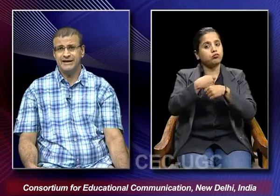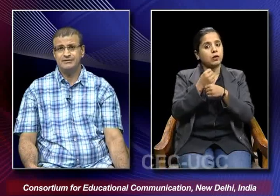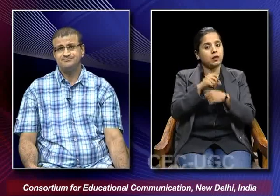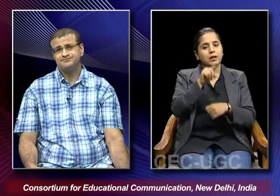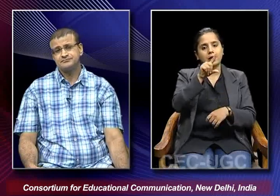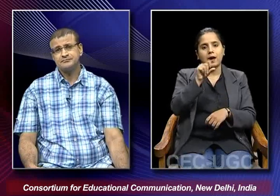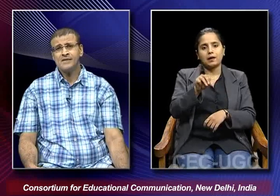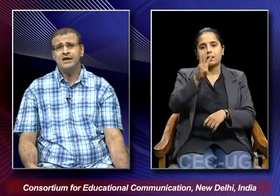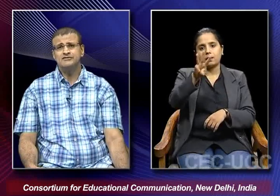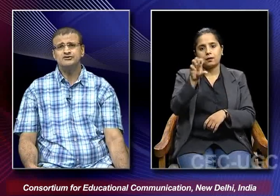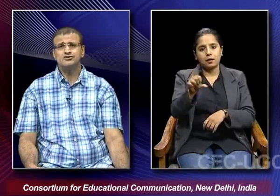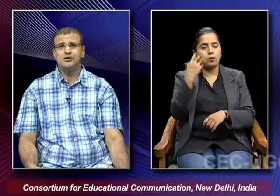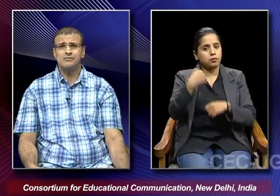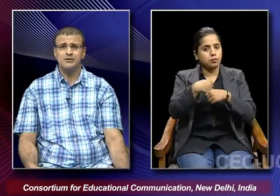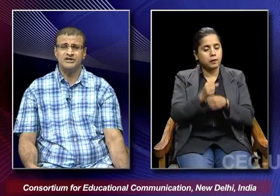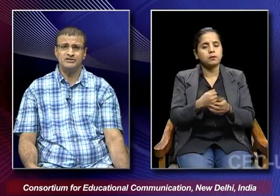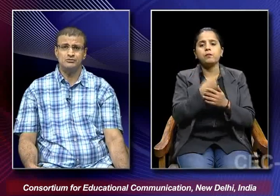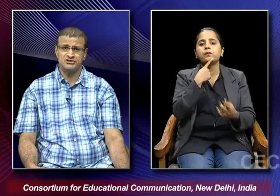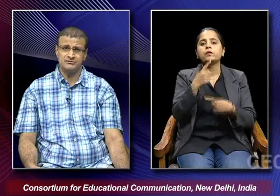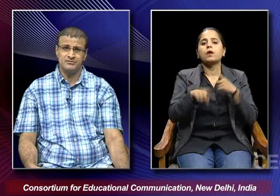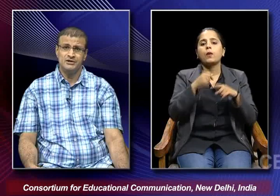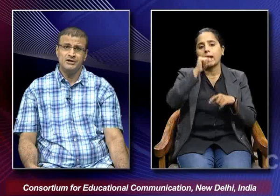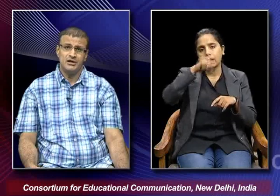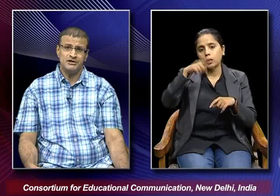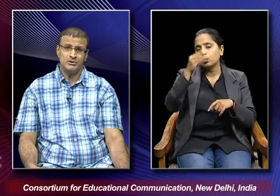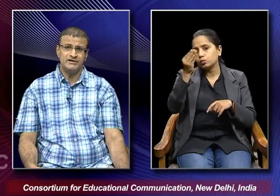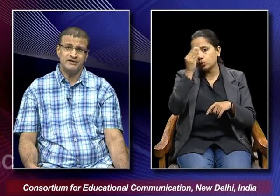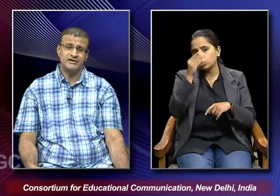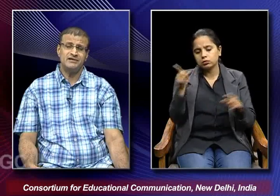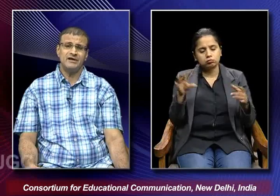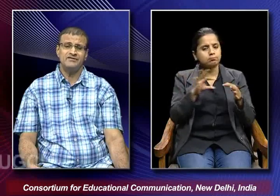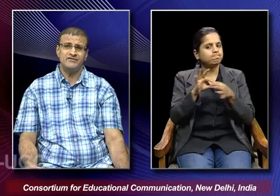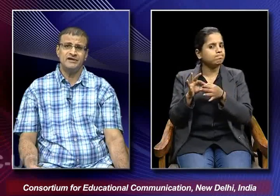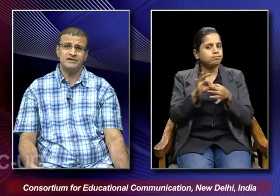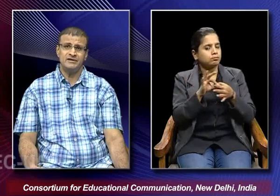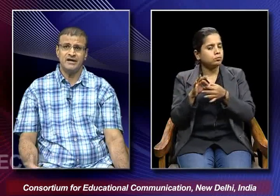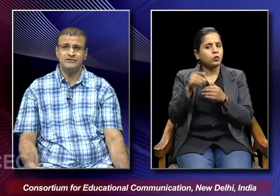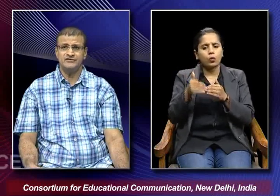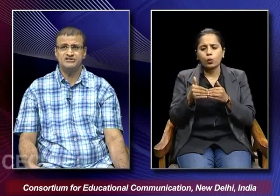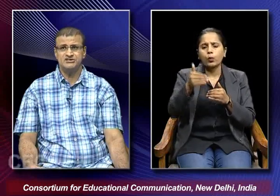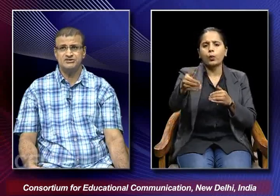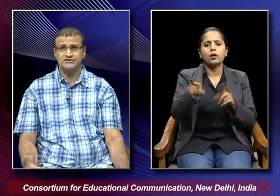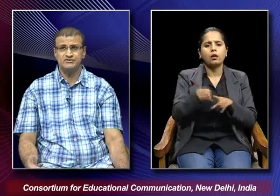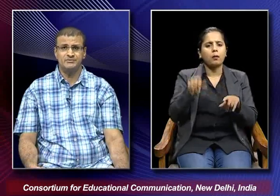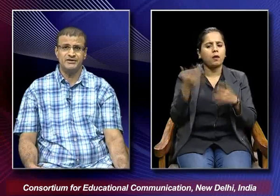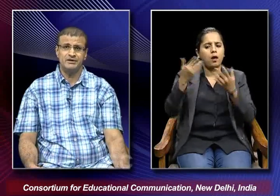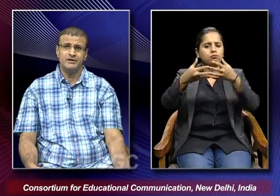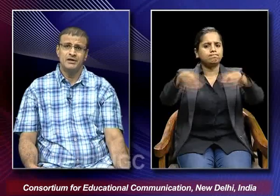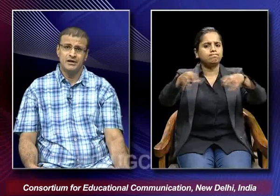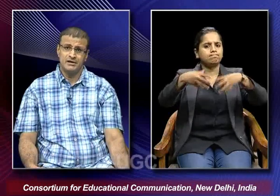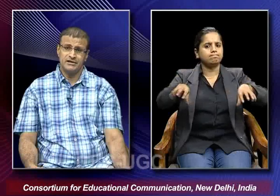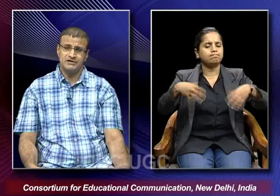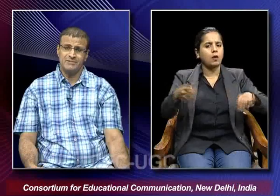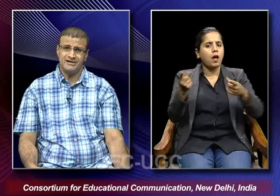and which was talking about the hindu muslim unity and the kind way the kind of divisions which were being